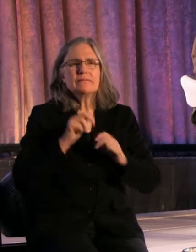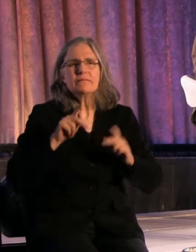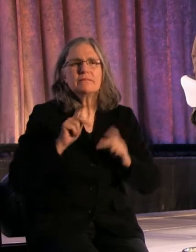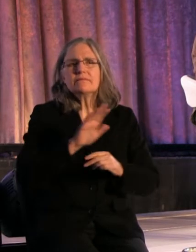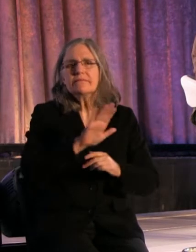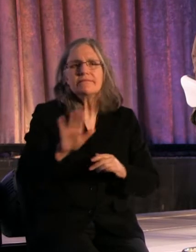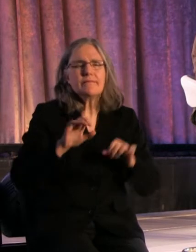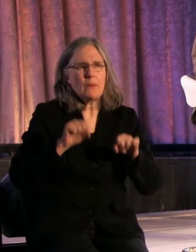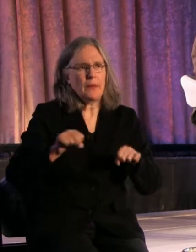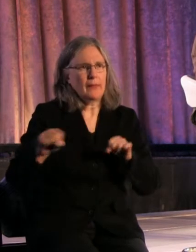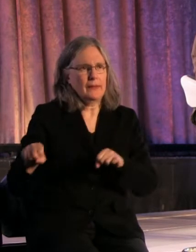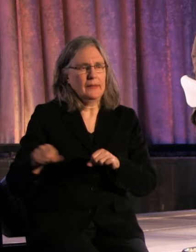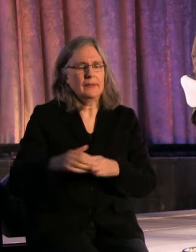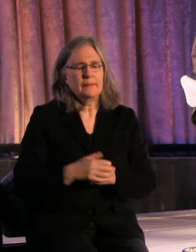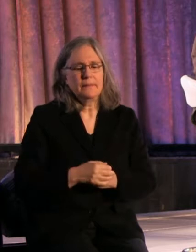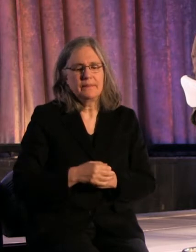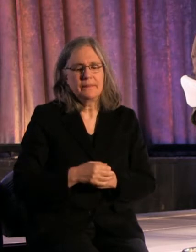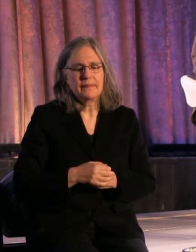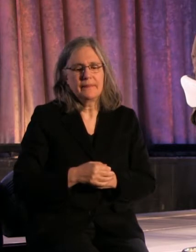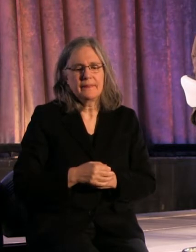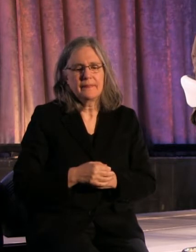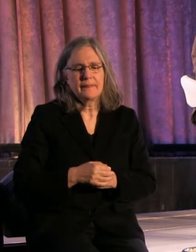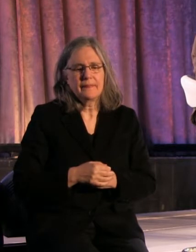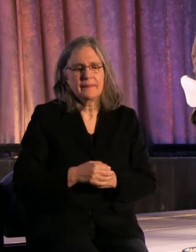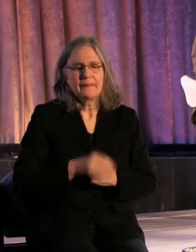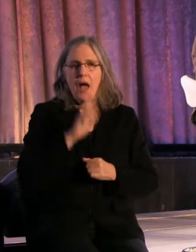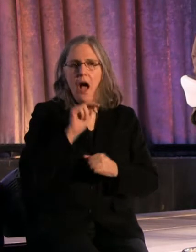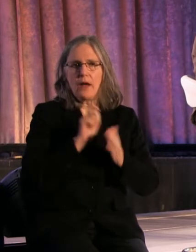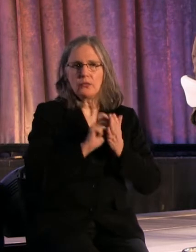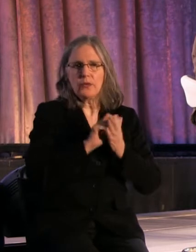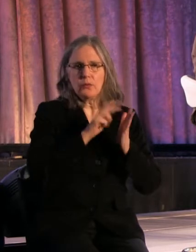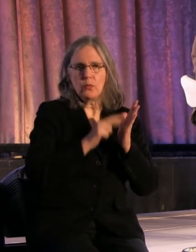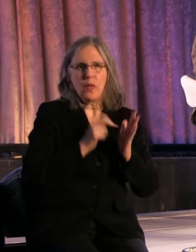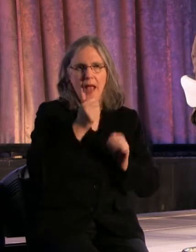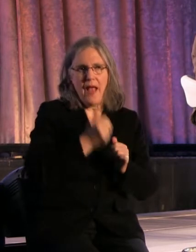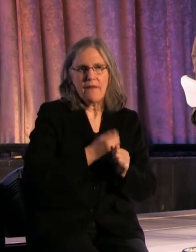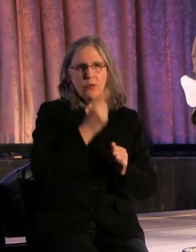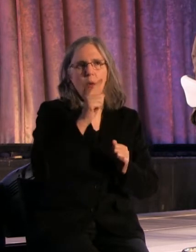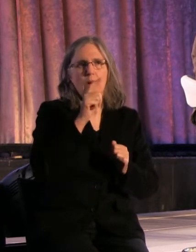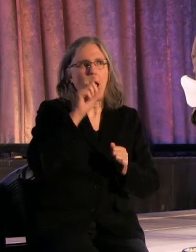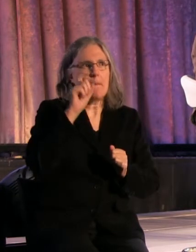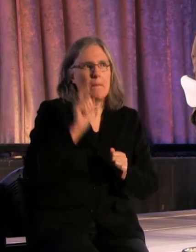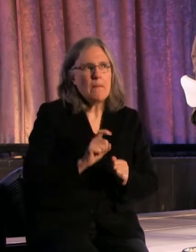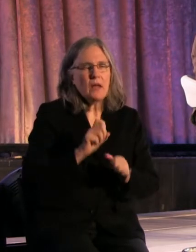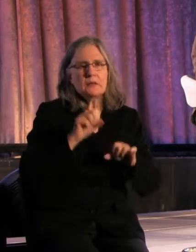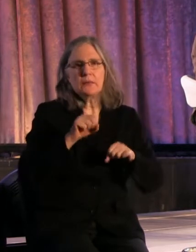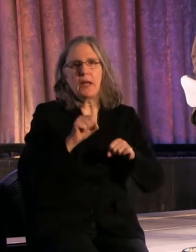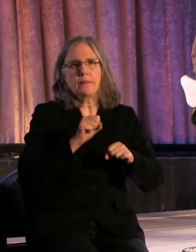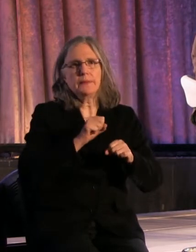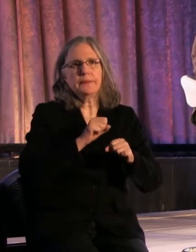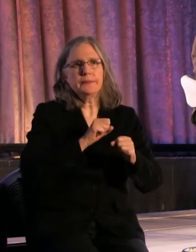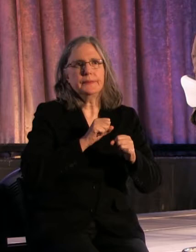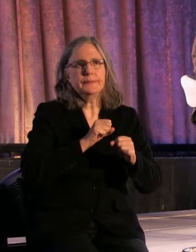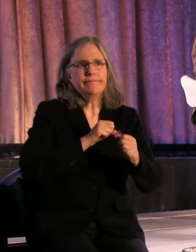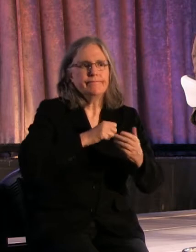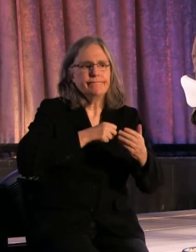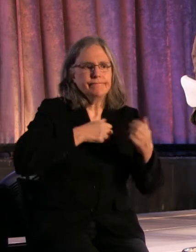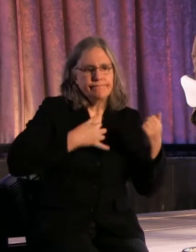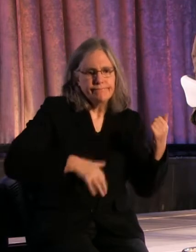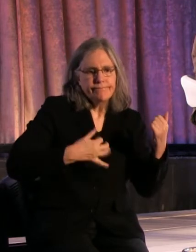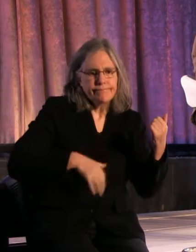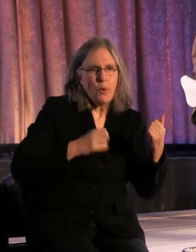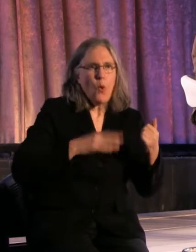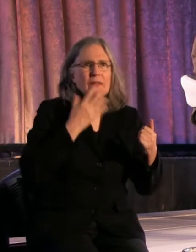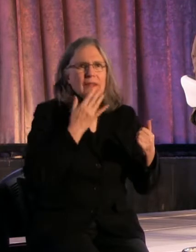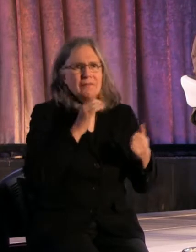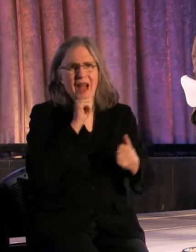I would, you know, there's kind of an unwritten rule that everybody's got to be able to play or sing. And I don't think that's true at all.